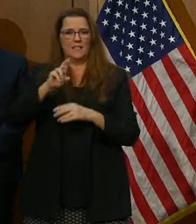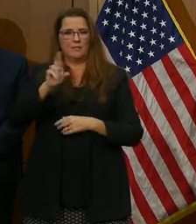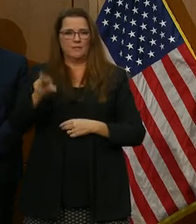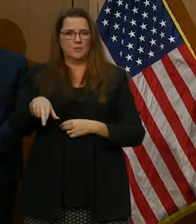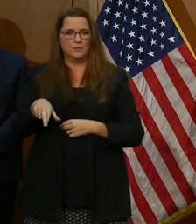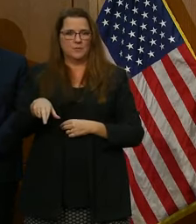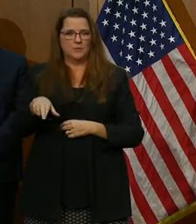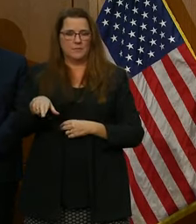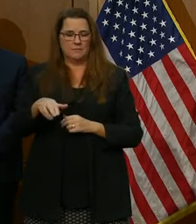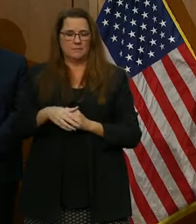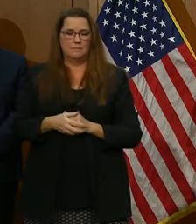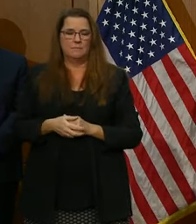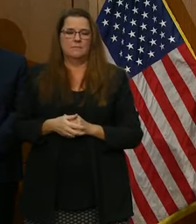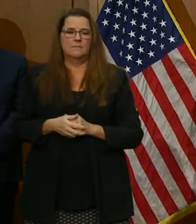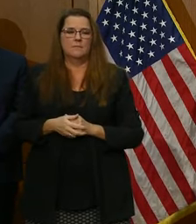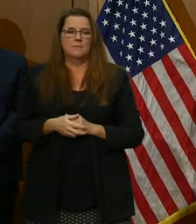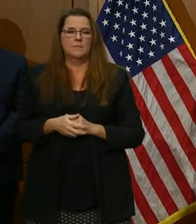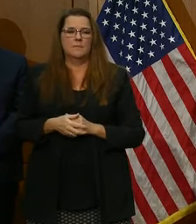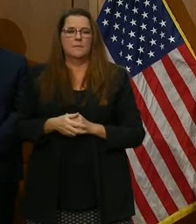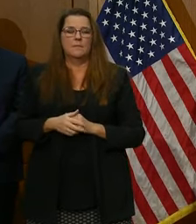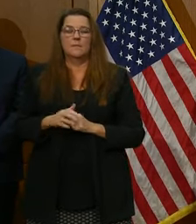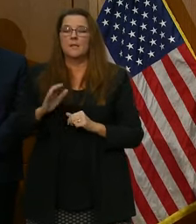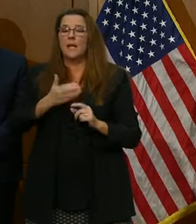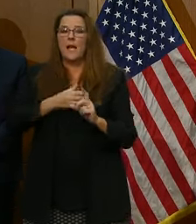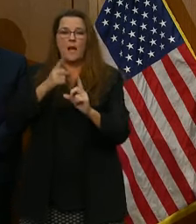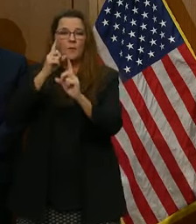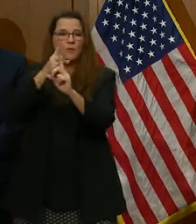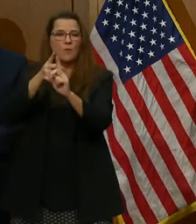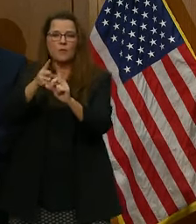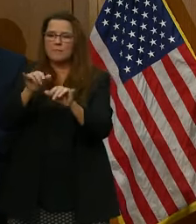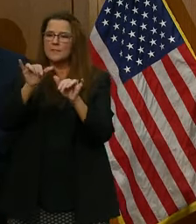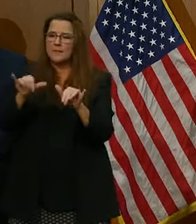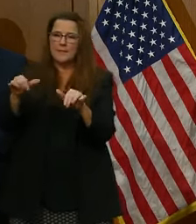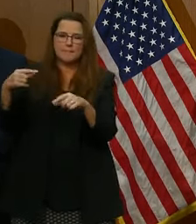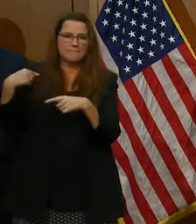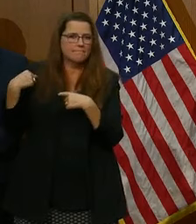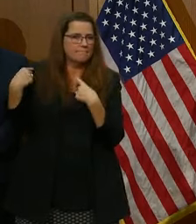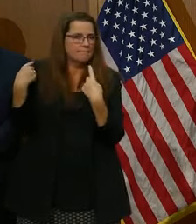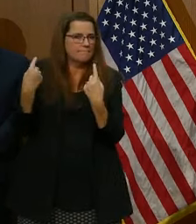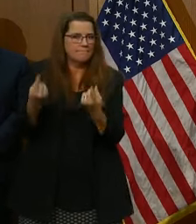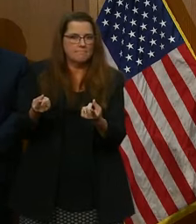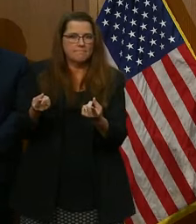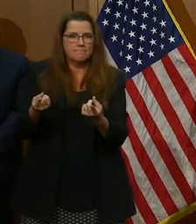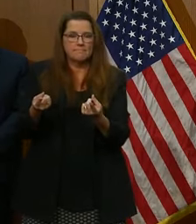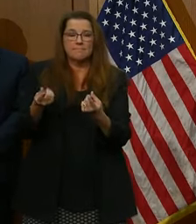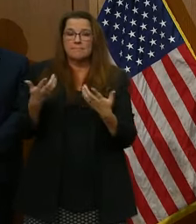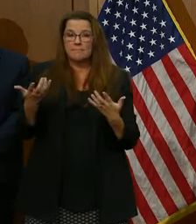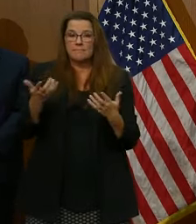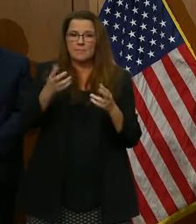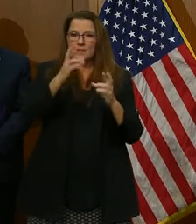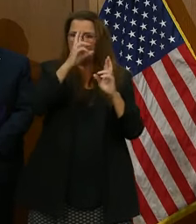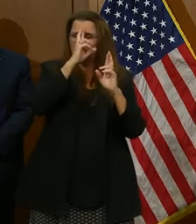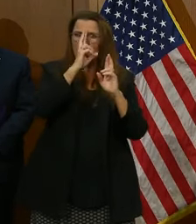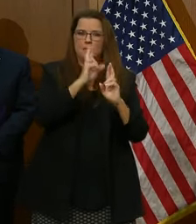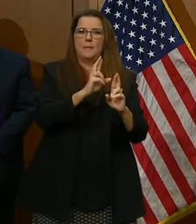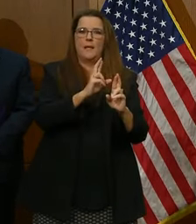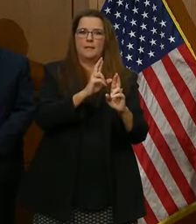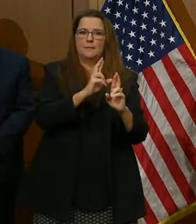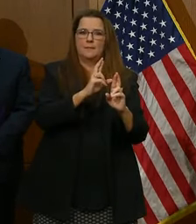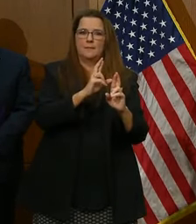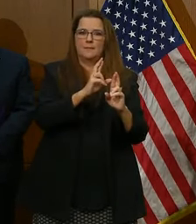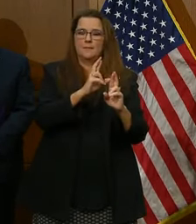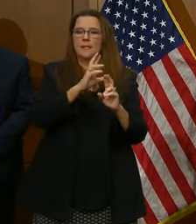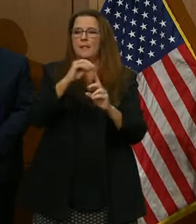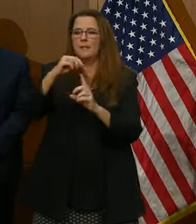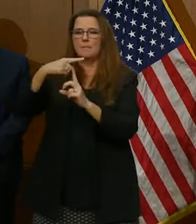goal is the same as it's always been, and that is respect and